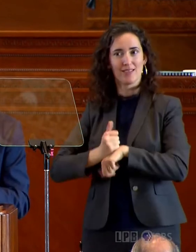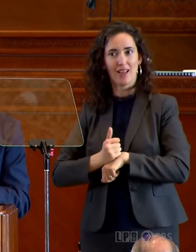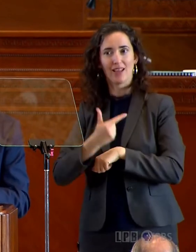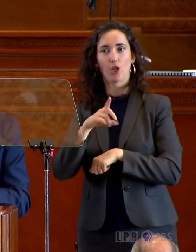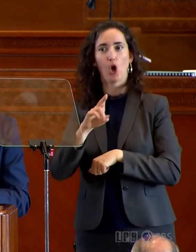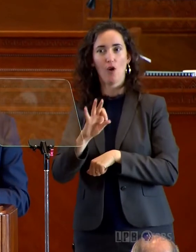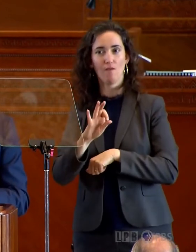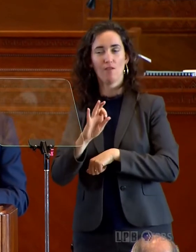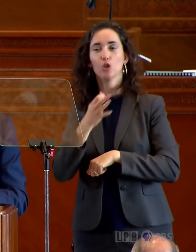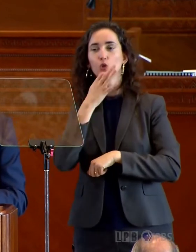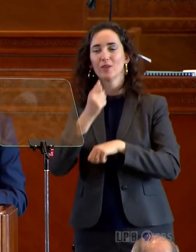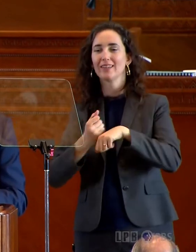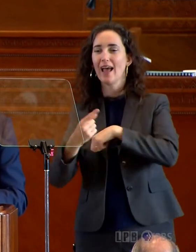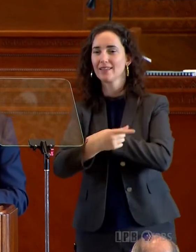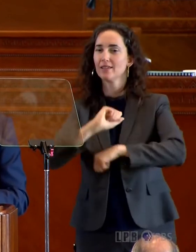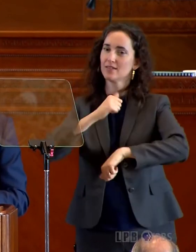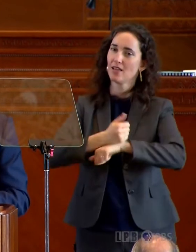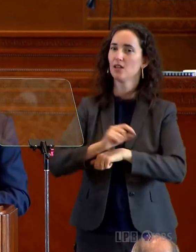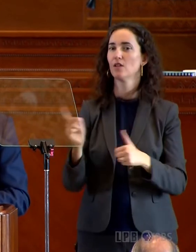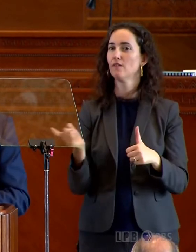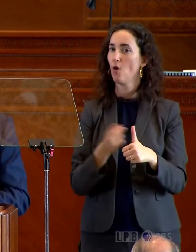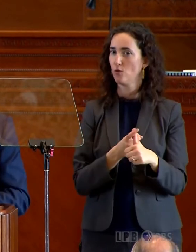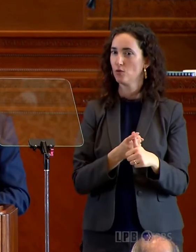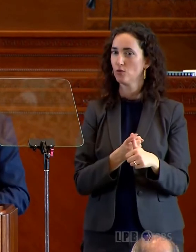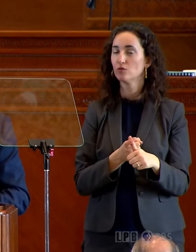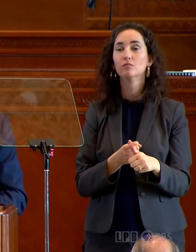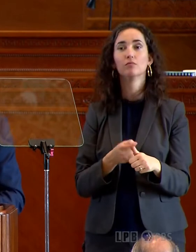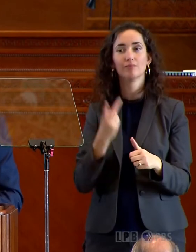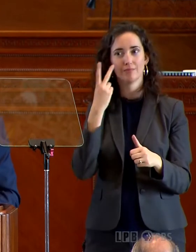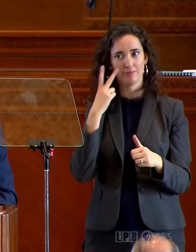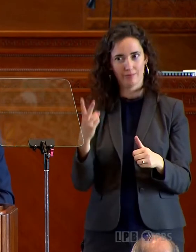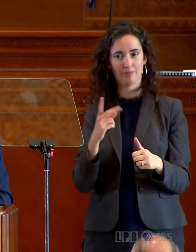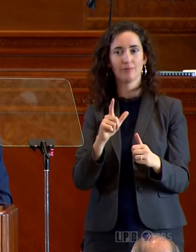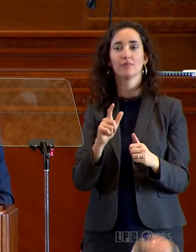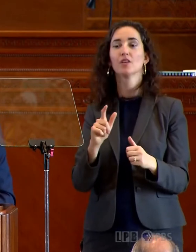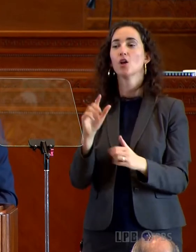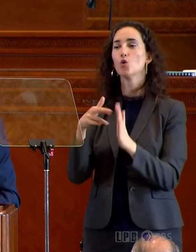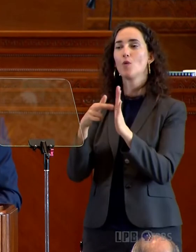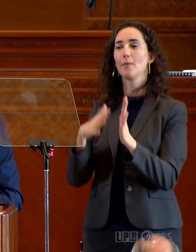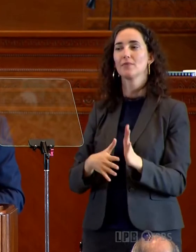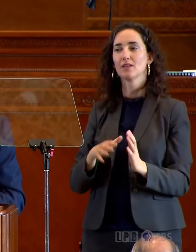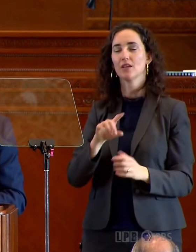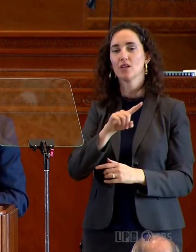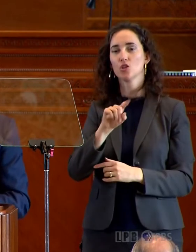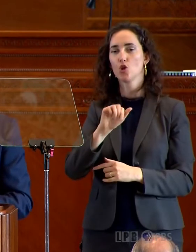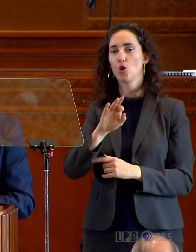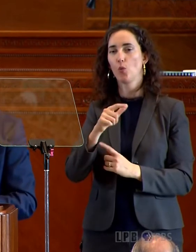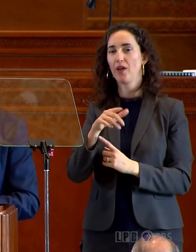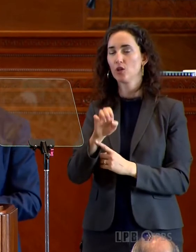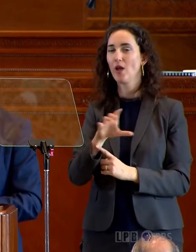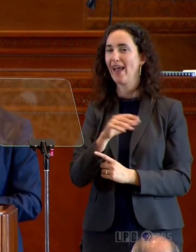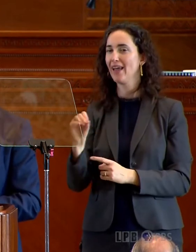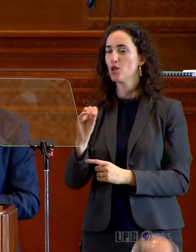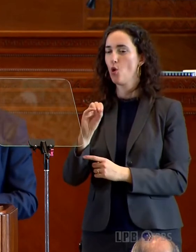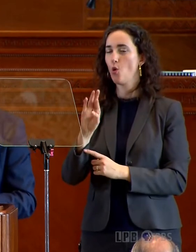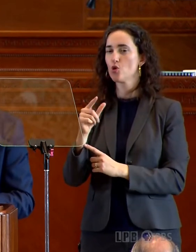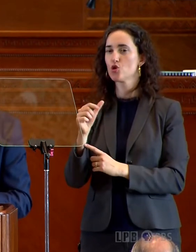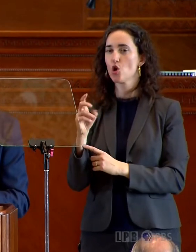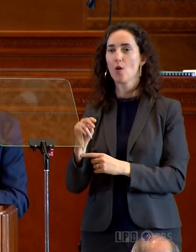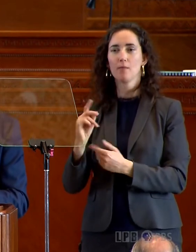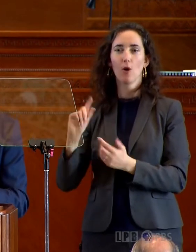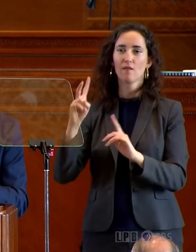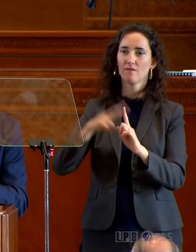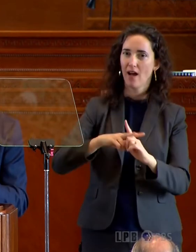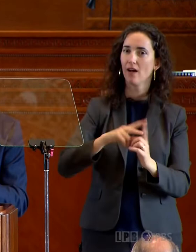Coast early next year. And as we can see from legislation filed by Representatives Zerang and Orgeron, there's strong